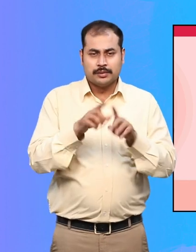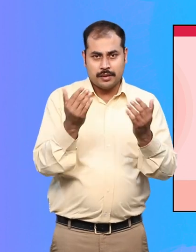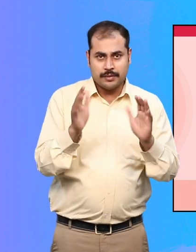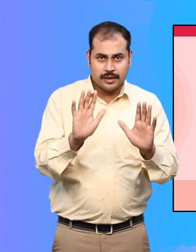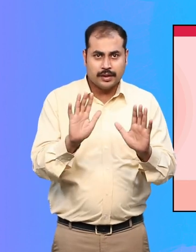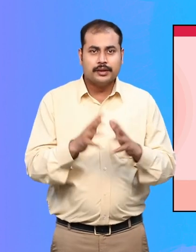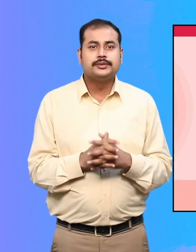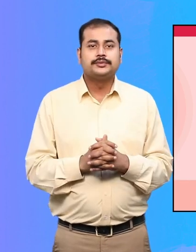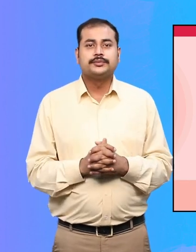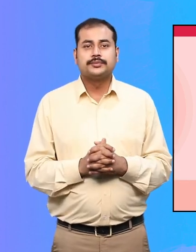1410.